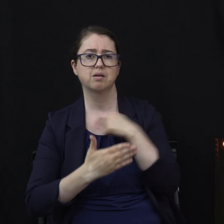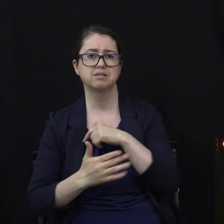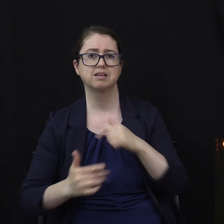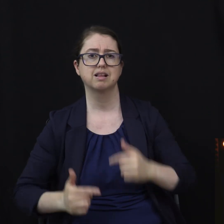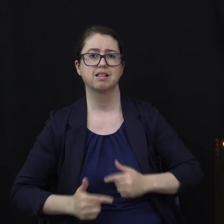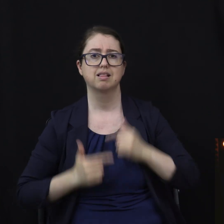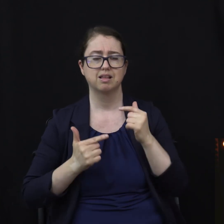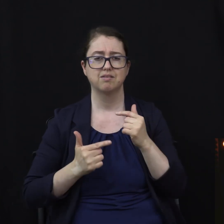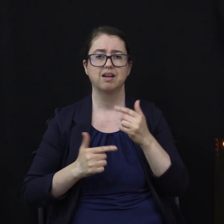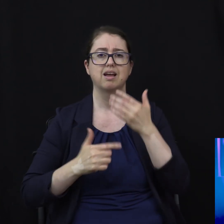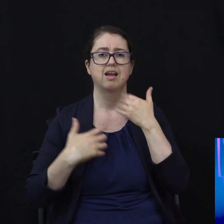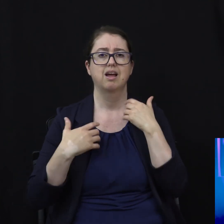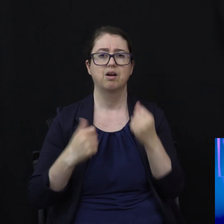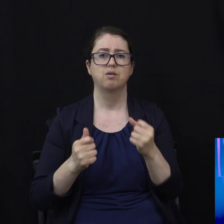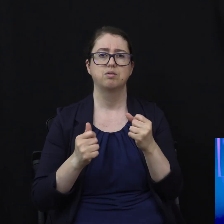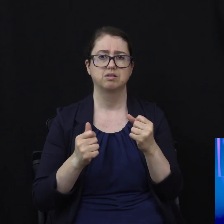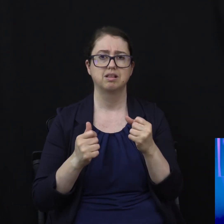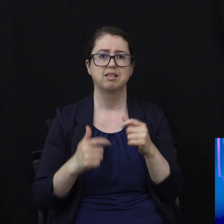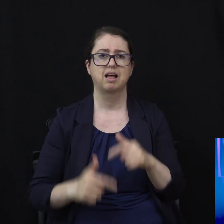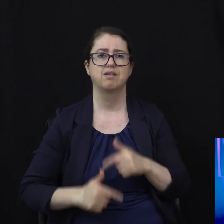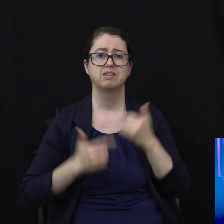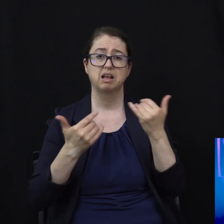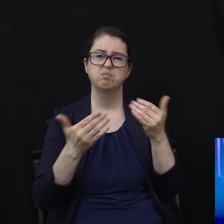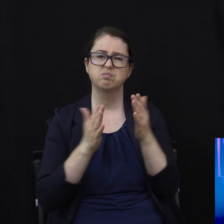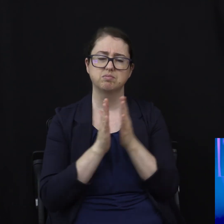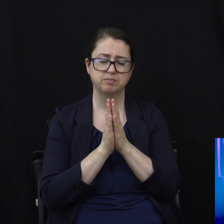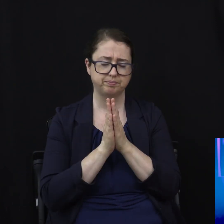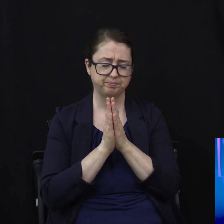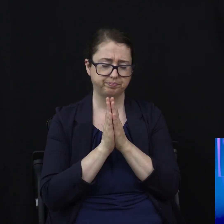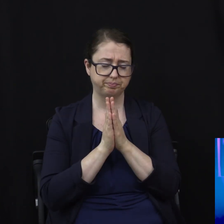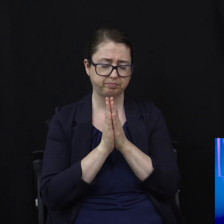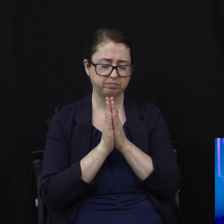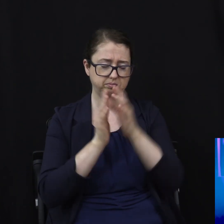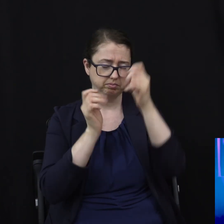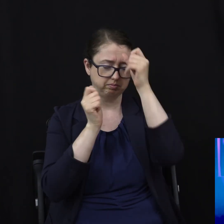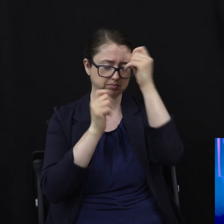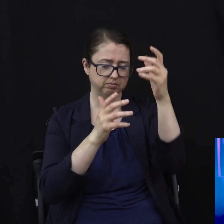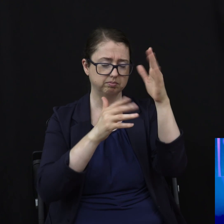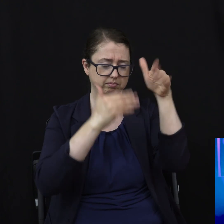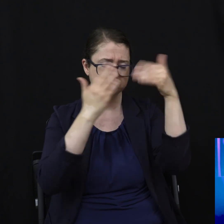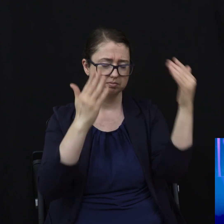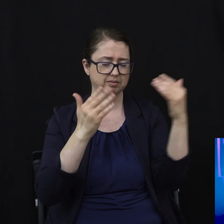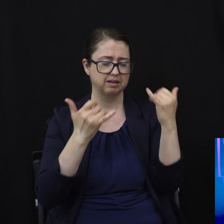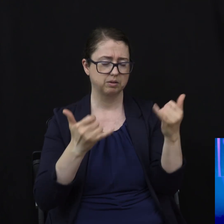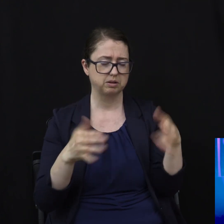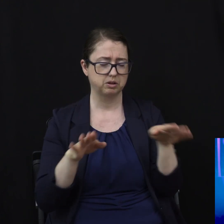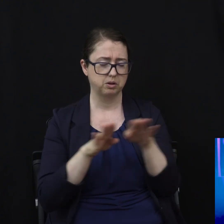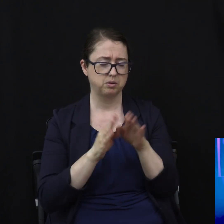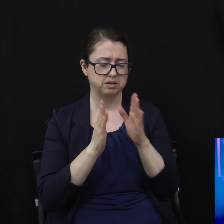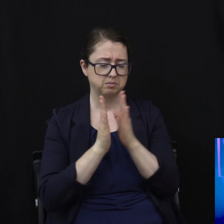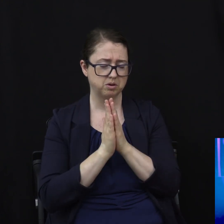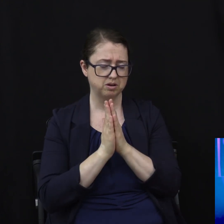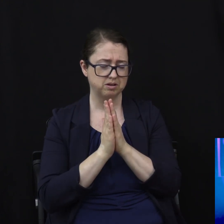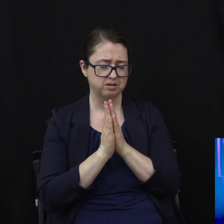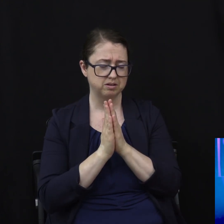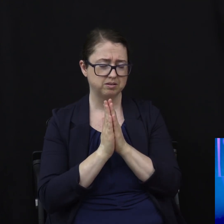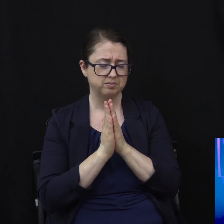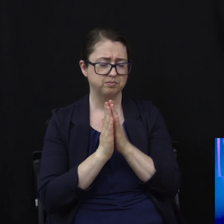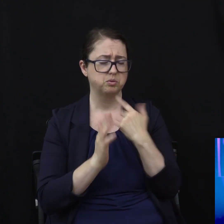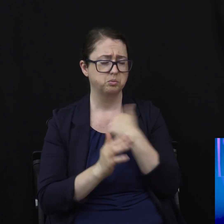Let's pray. Father in heaven, as we close in prayer, Lord, we touched on a number of areas on